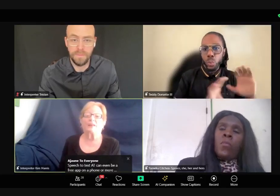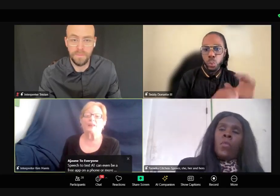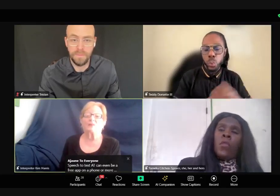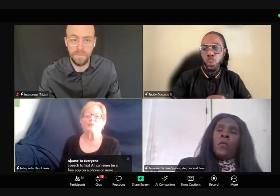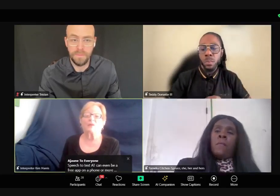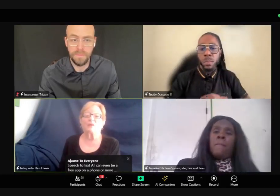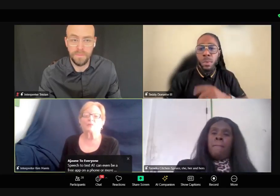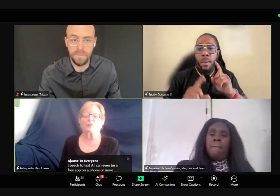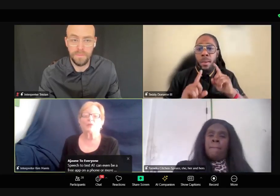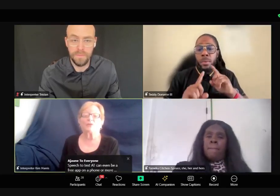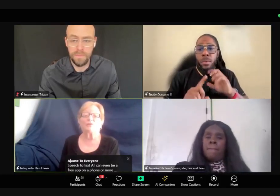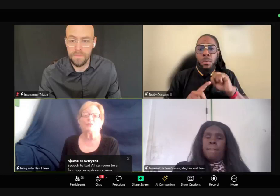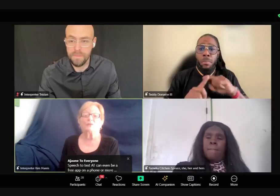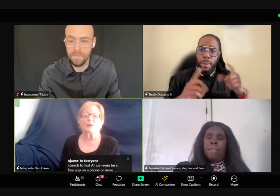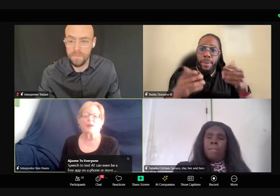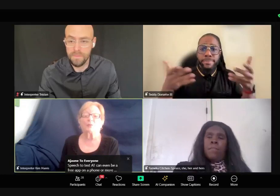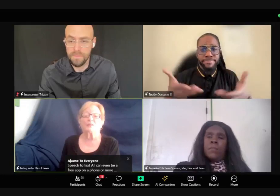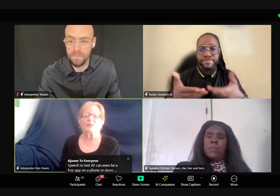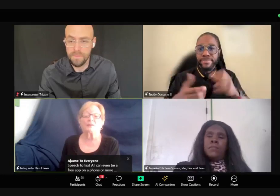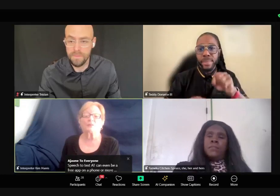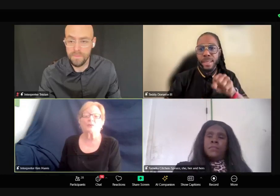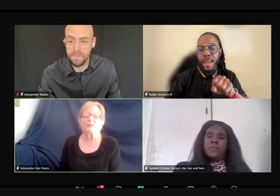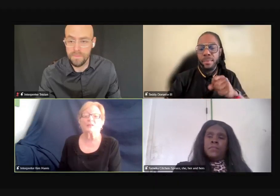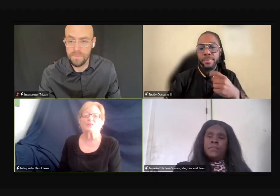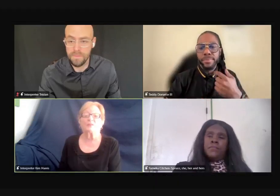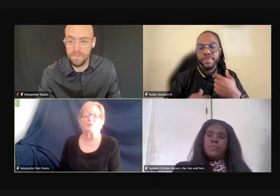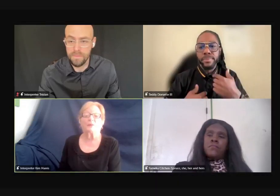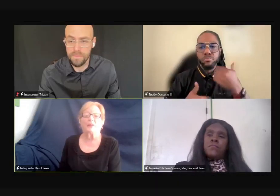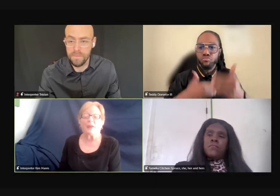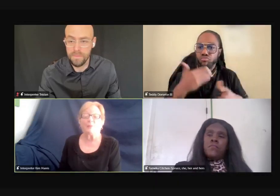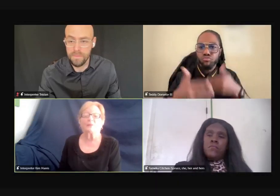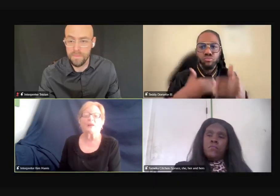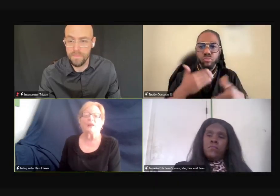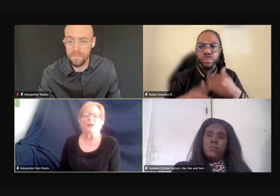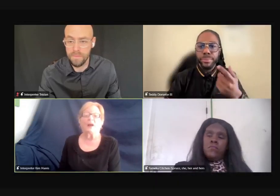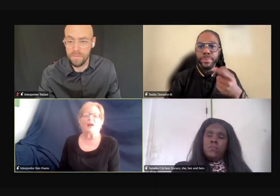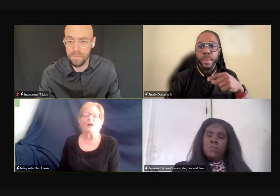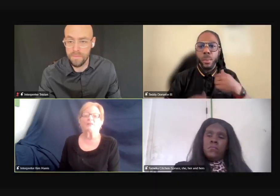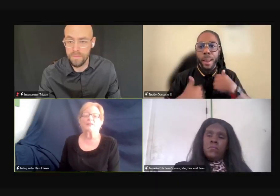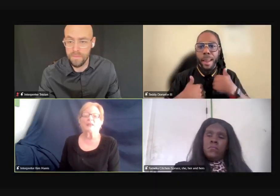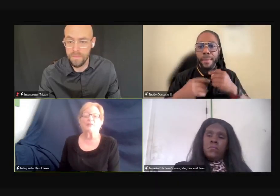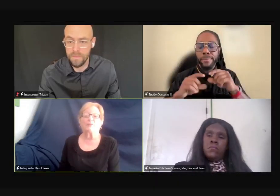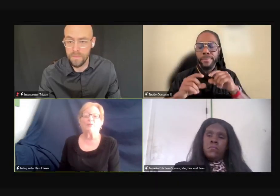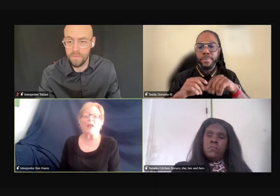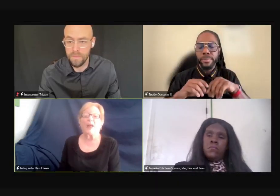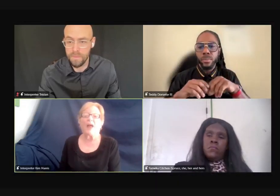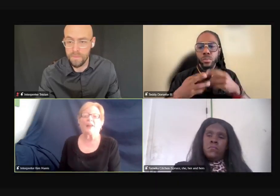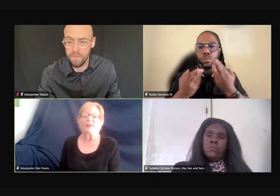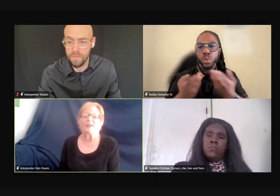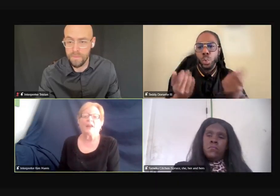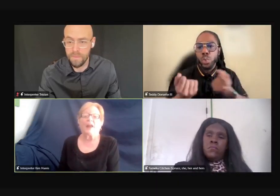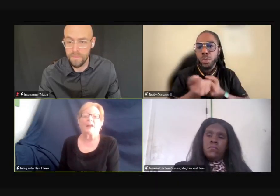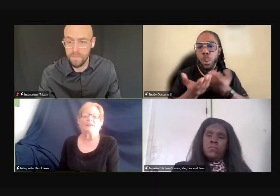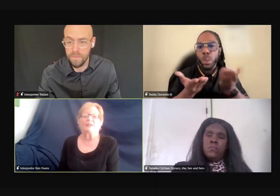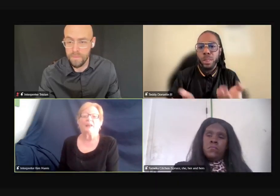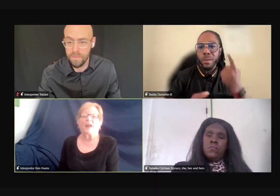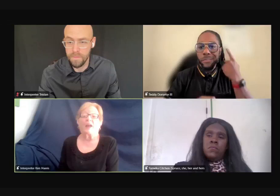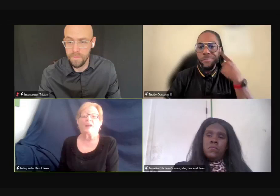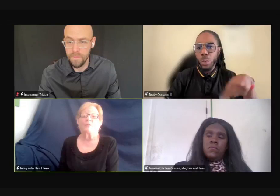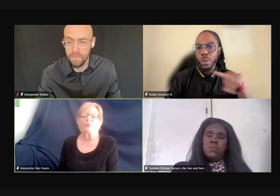that's what I want to do is to be able to set this organization up to be able to just move ahead and